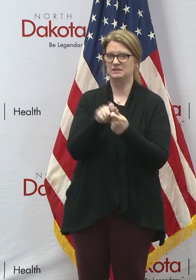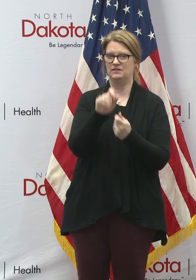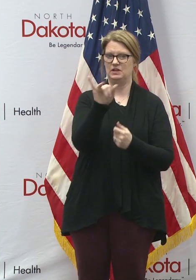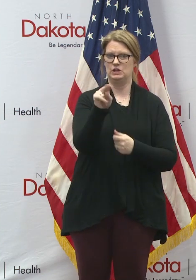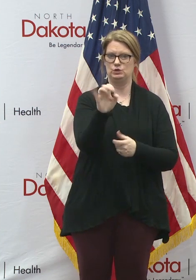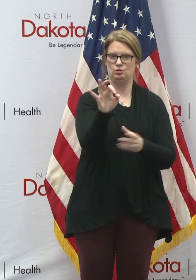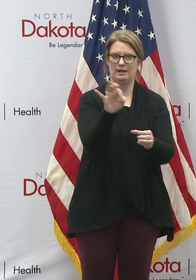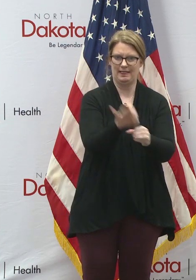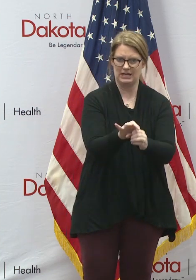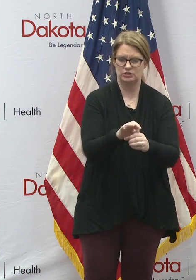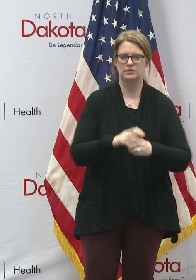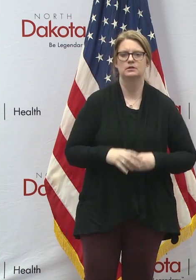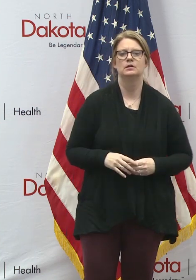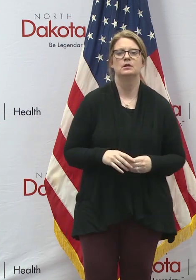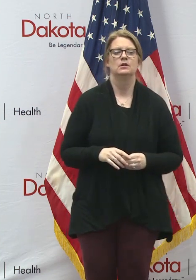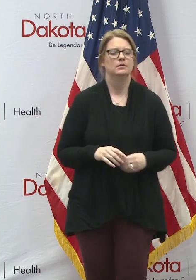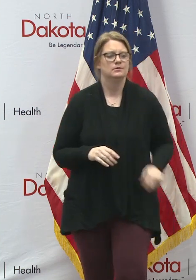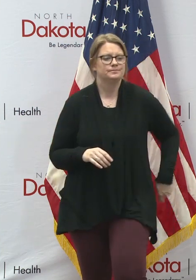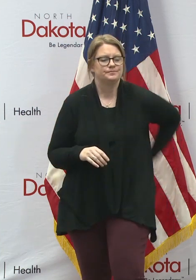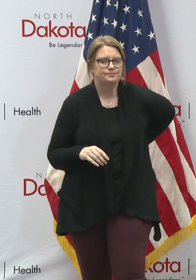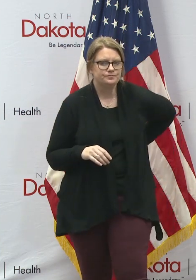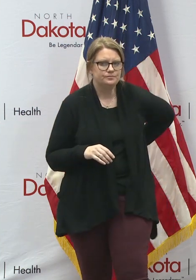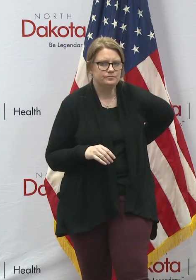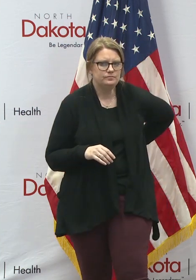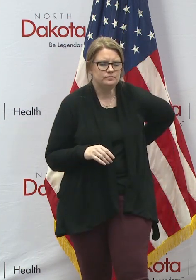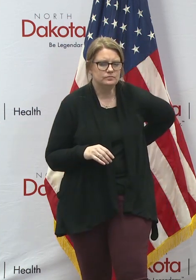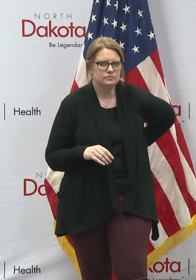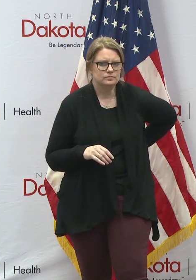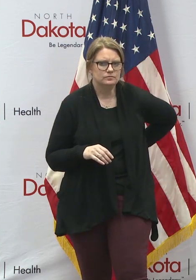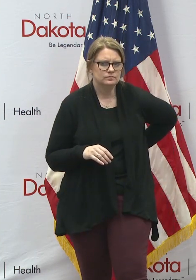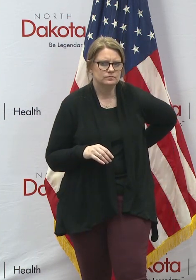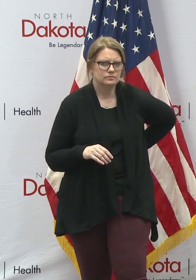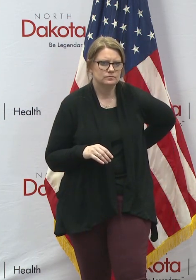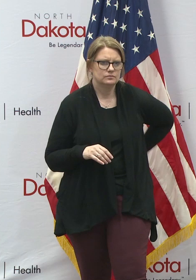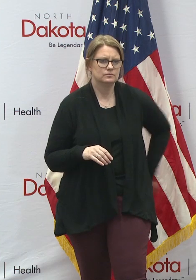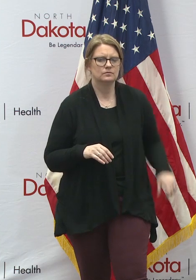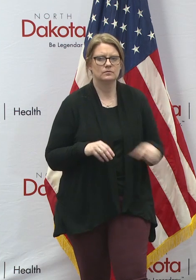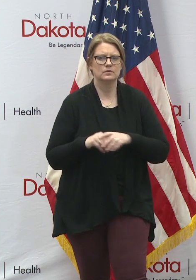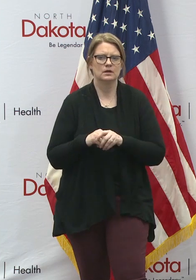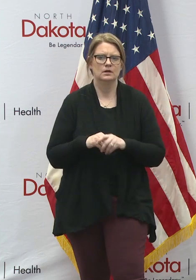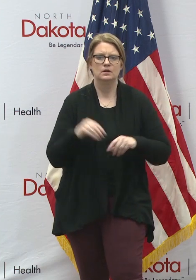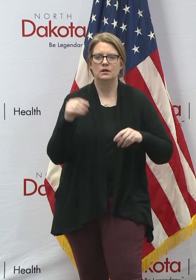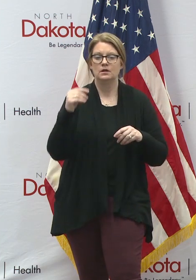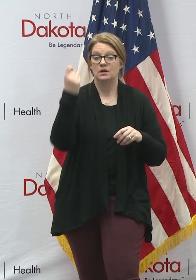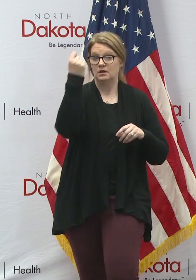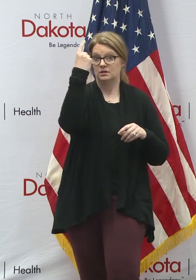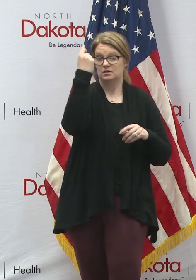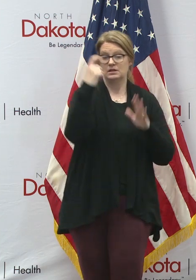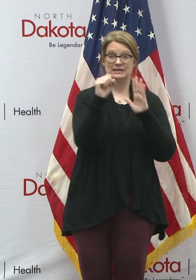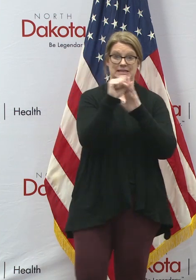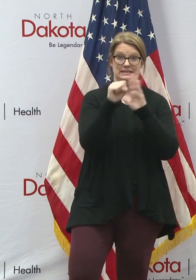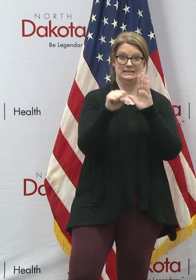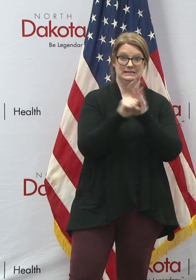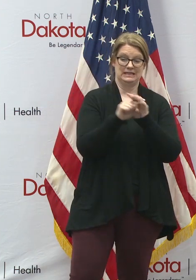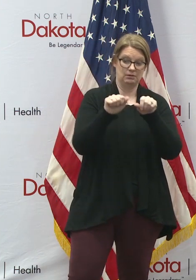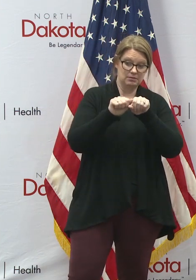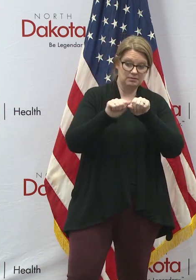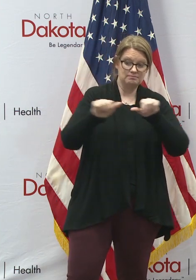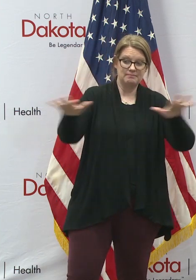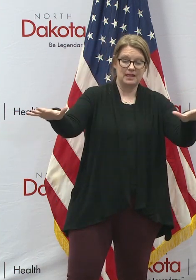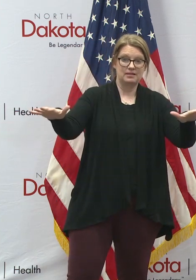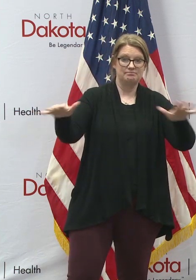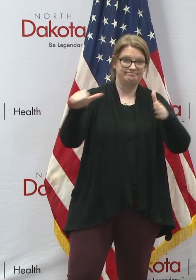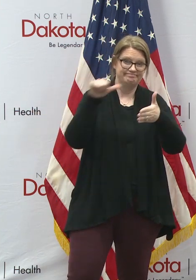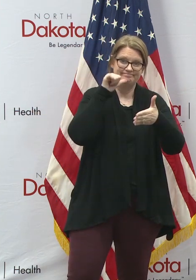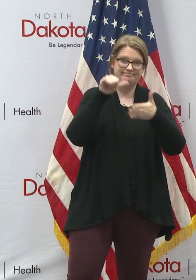Now what we're going to be doing is the state will be mailing out absentee applications